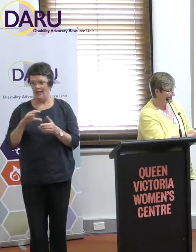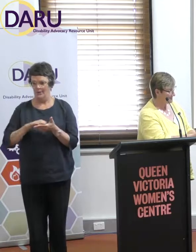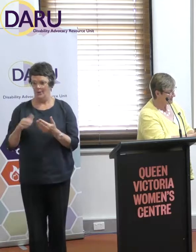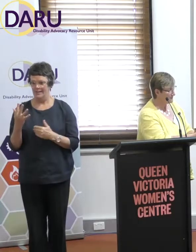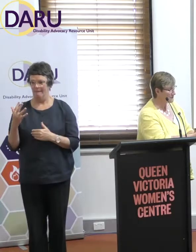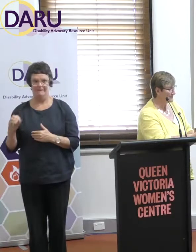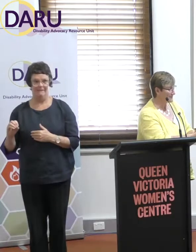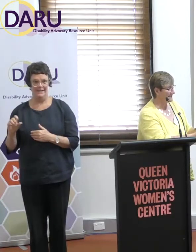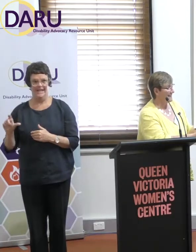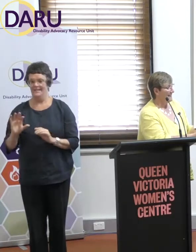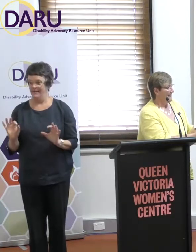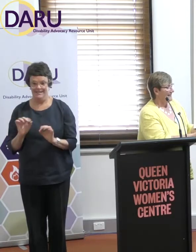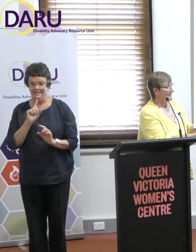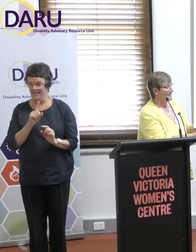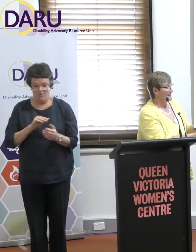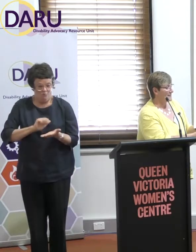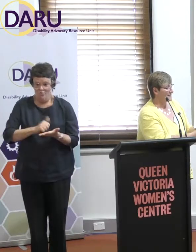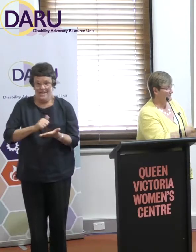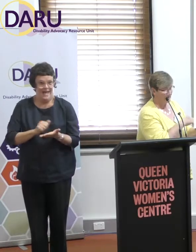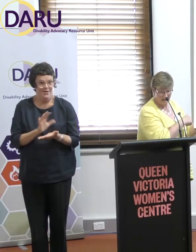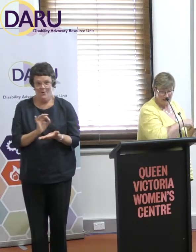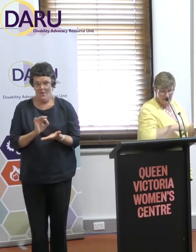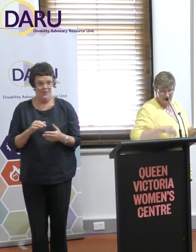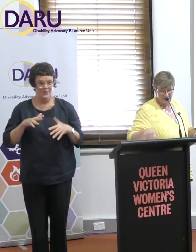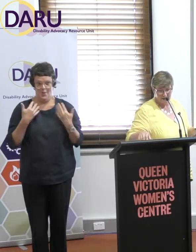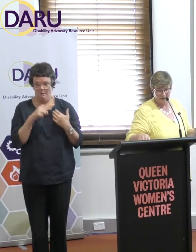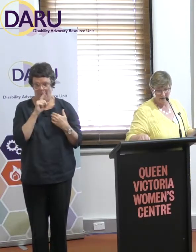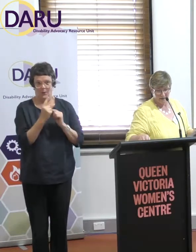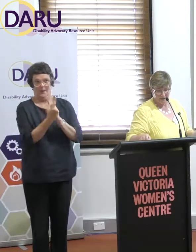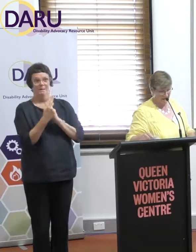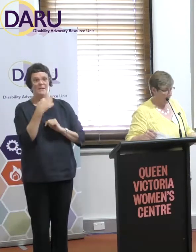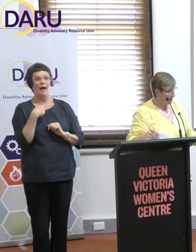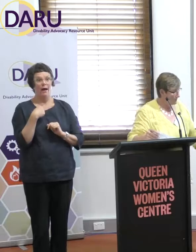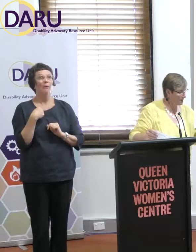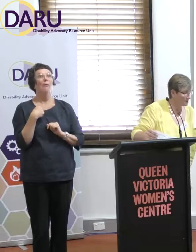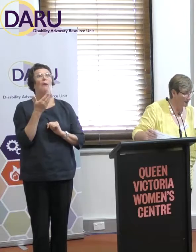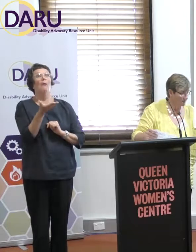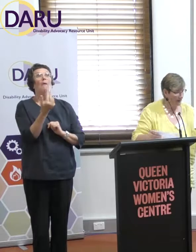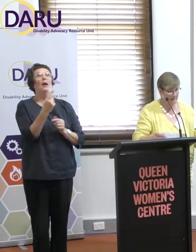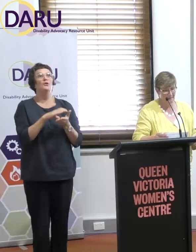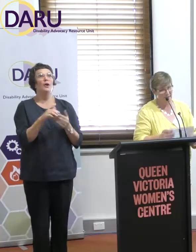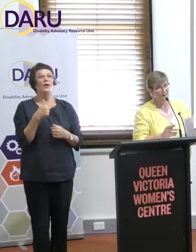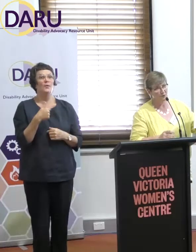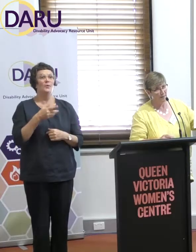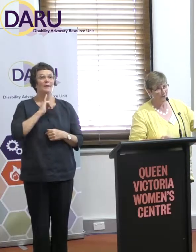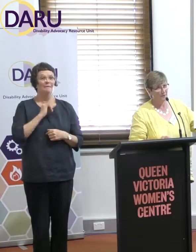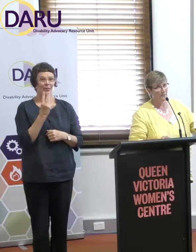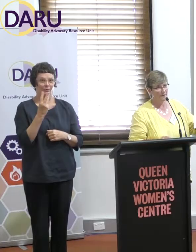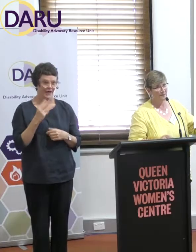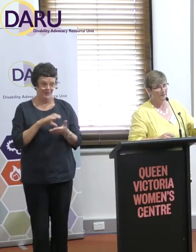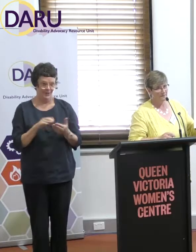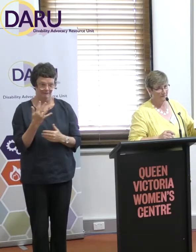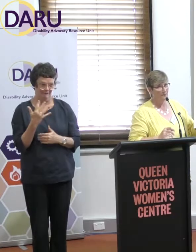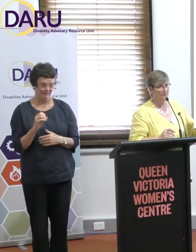we changed that. But it is a nice, clean way to explain it. And the two-page